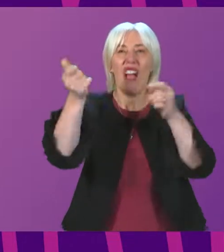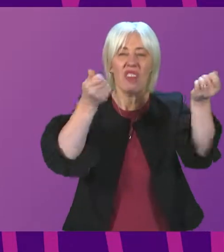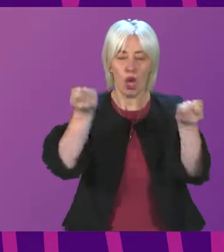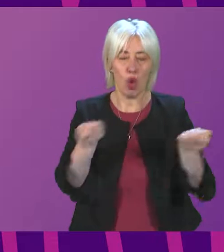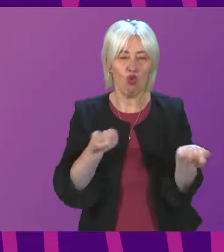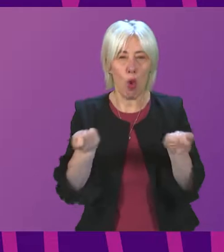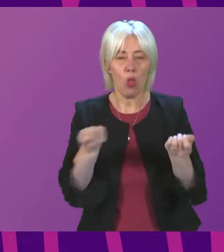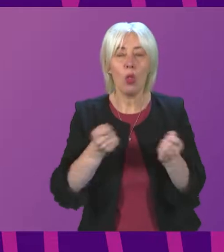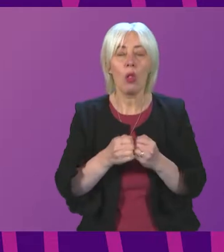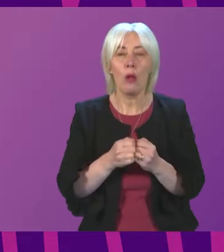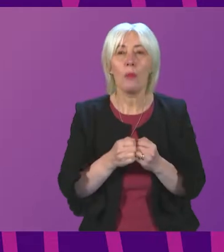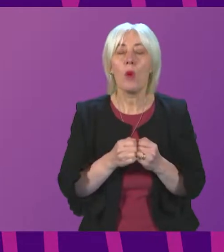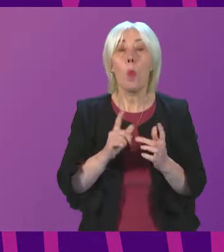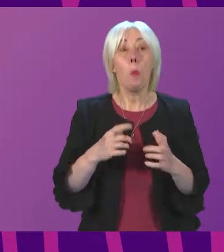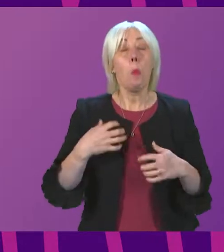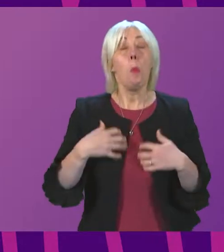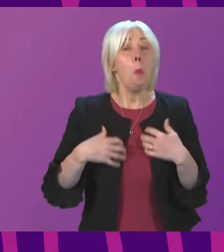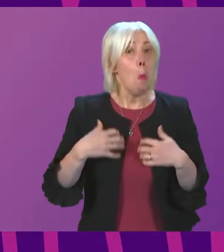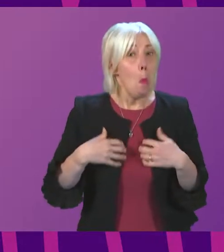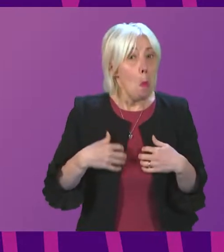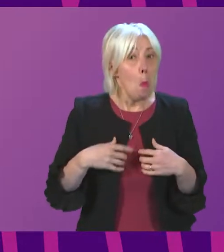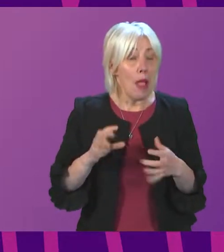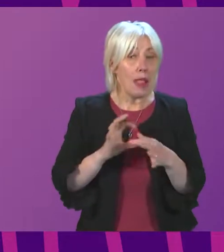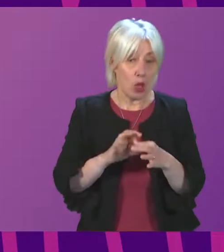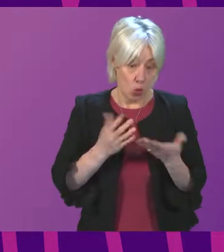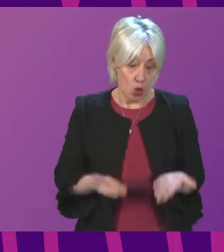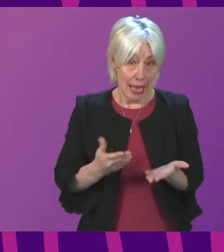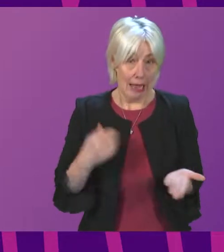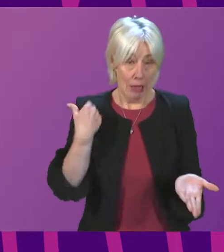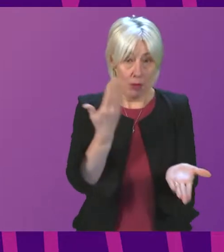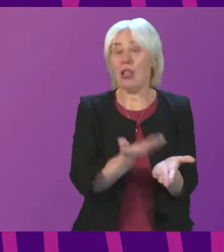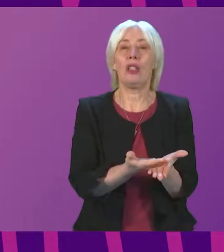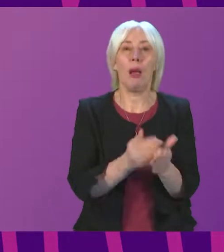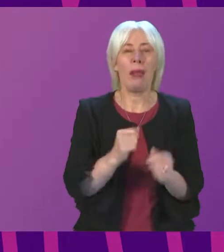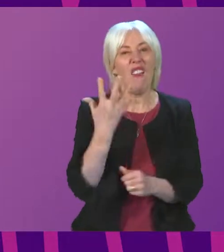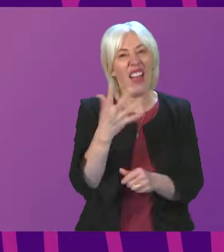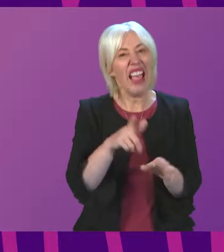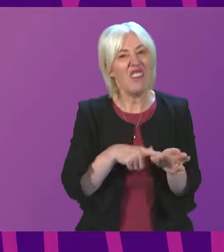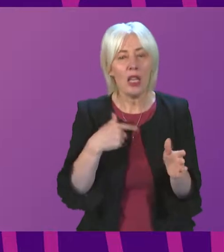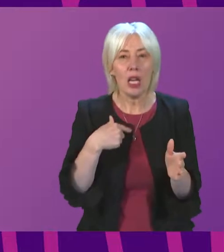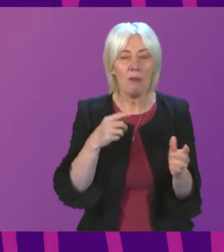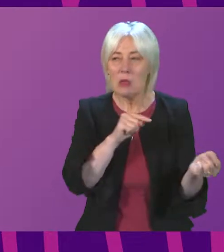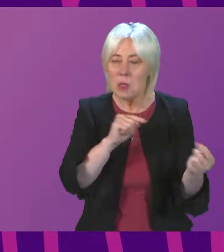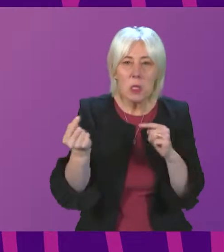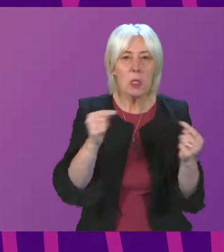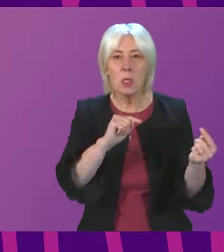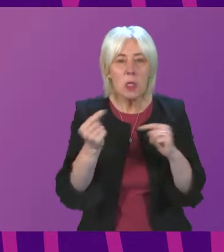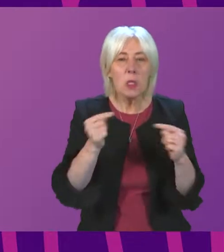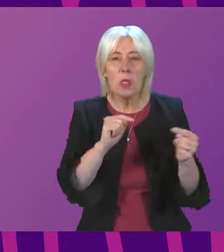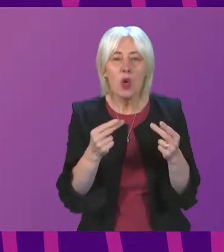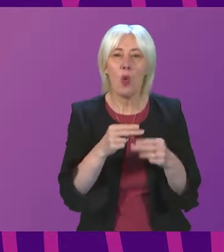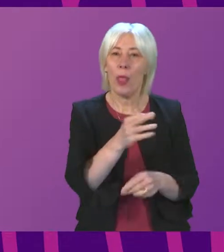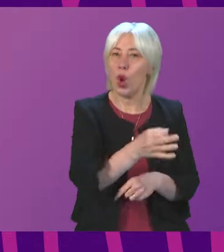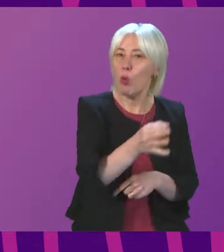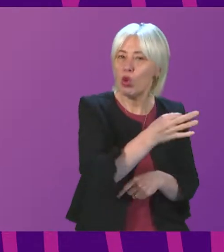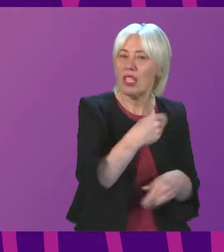motivated the petition we are presently discussing today. It comes after five years of bitter dispute with the communities affected